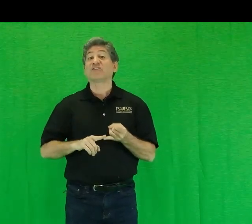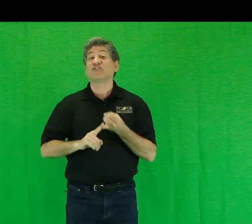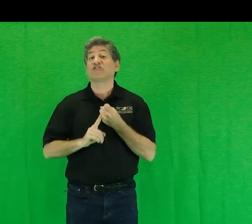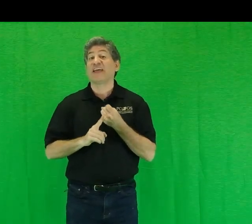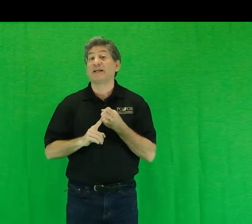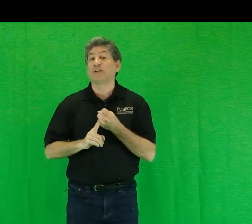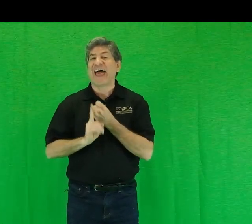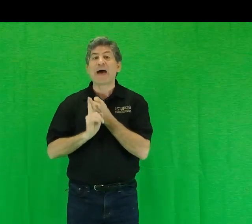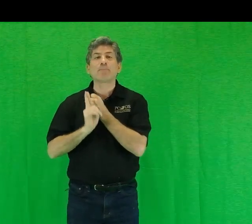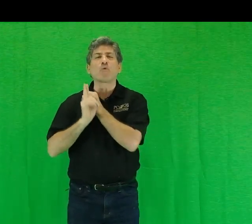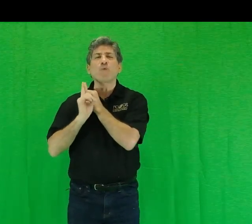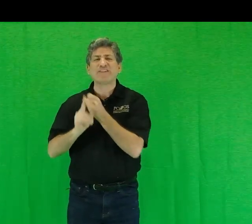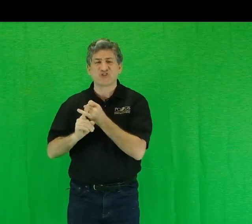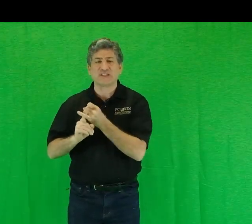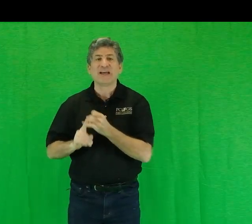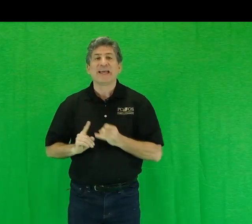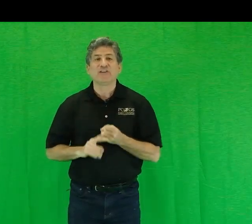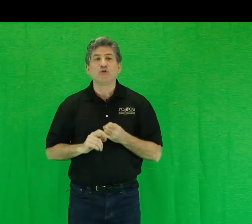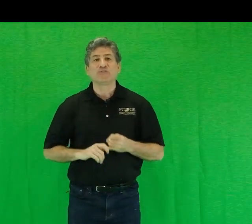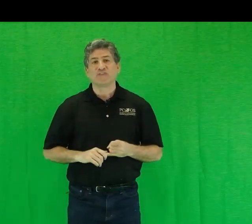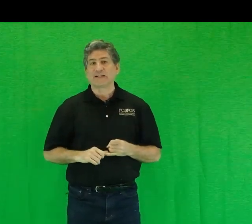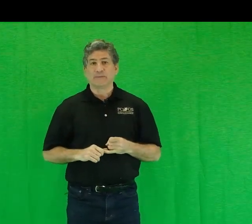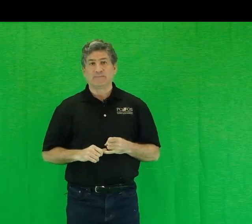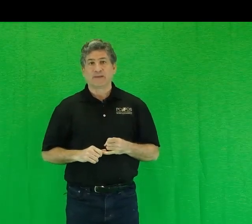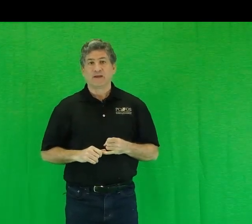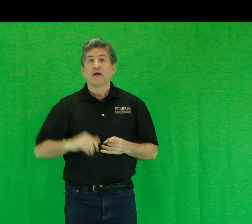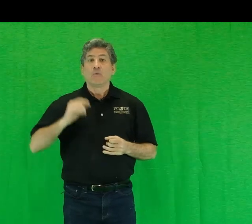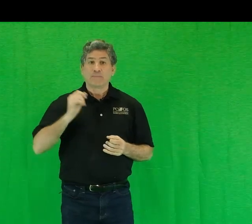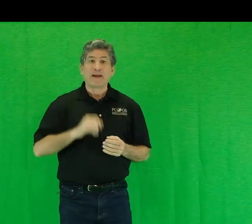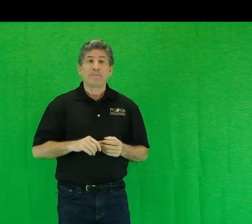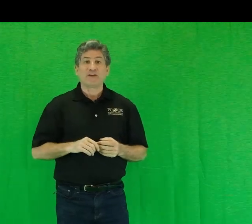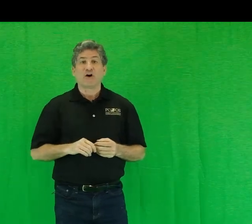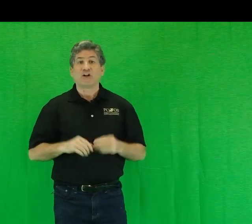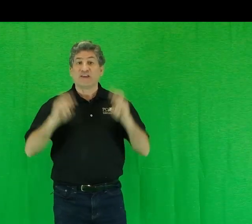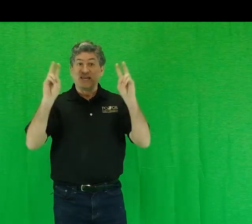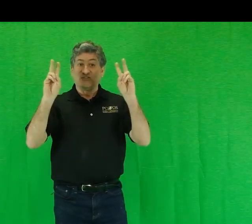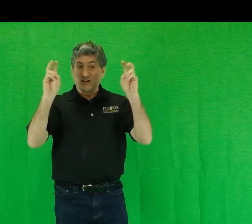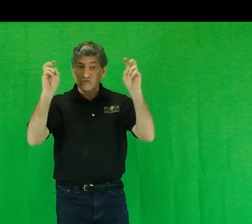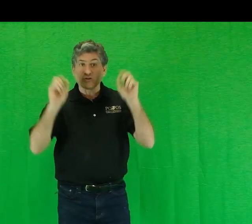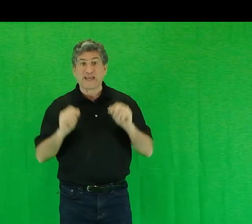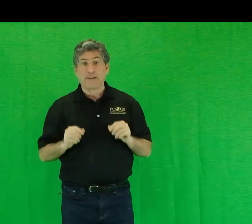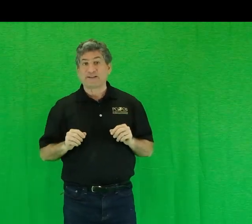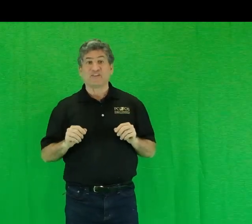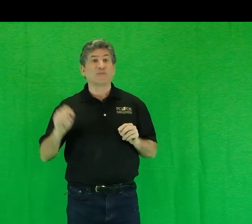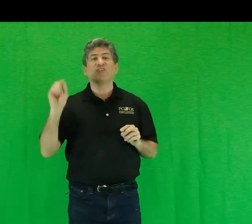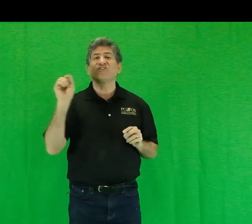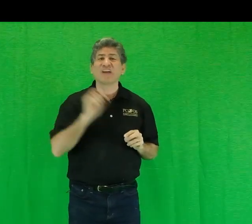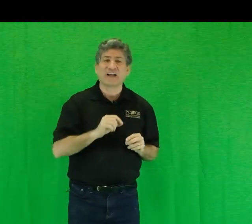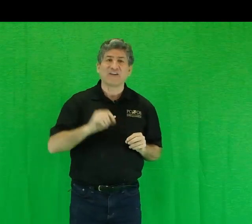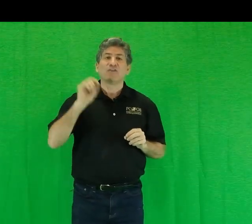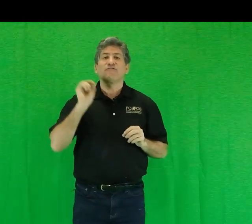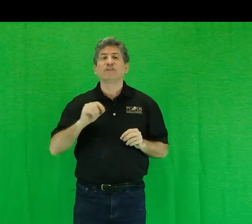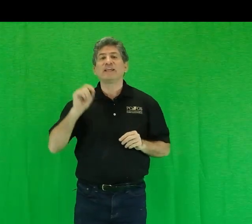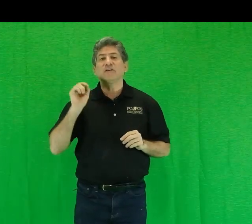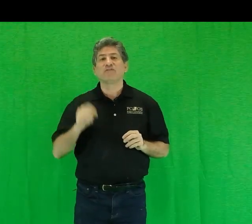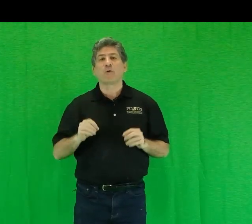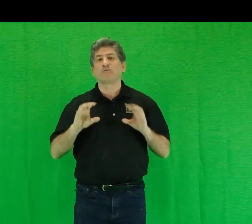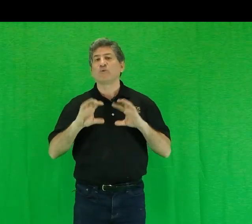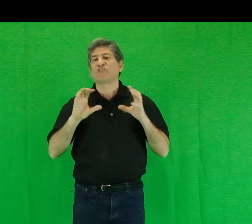-sustainable aberration in human development. What might be called industrial capitalism does not fully conform to its